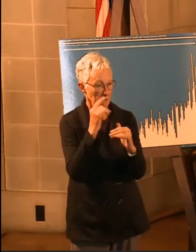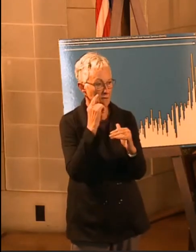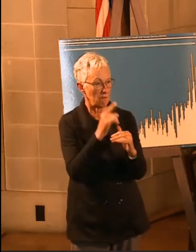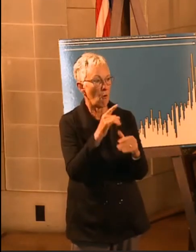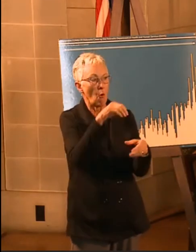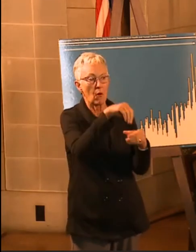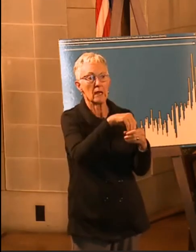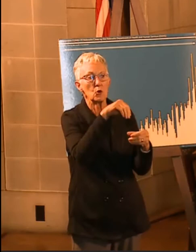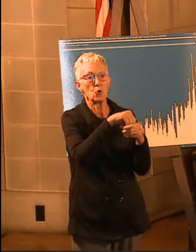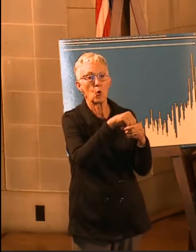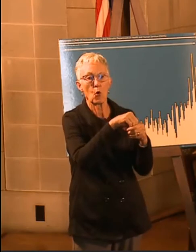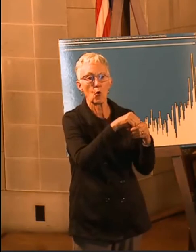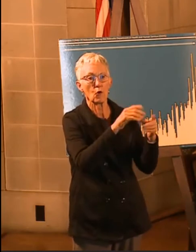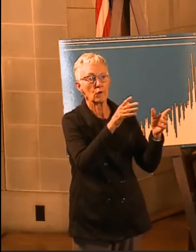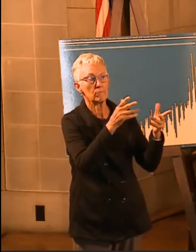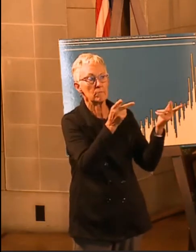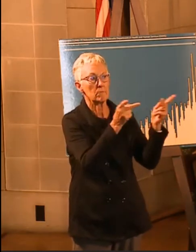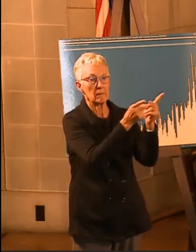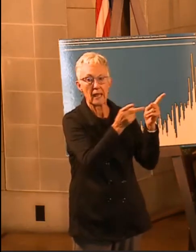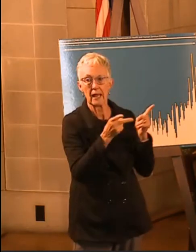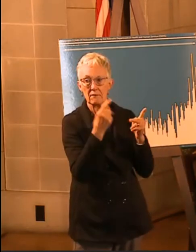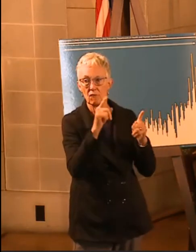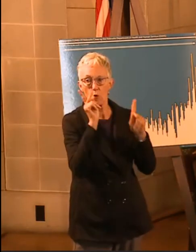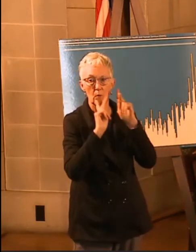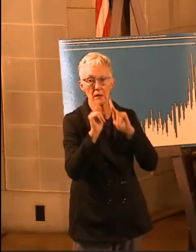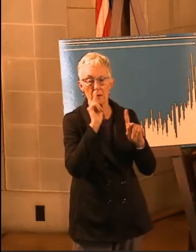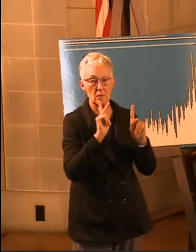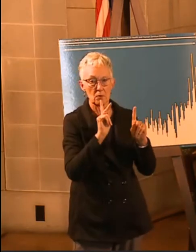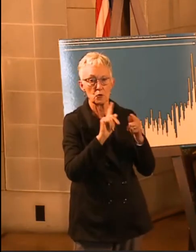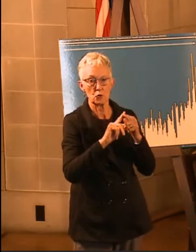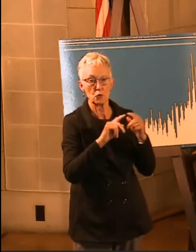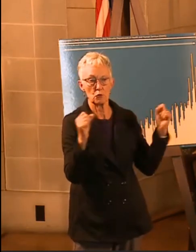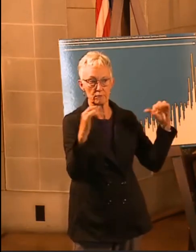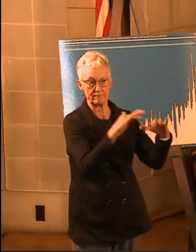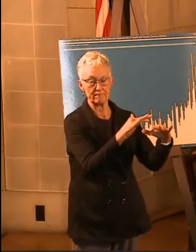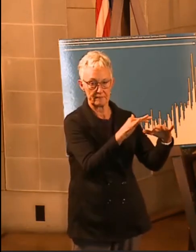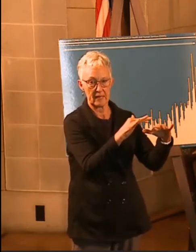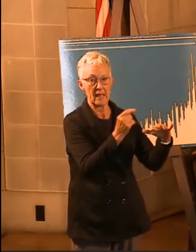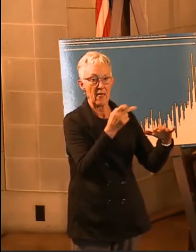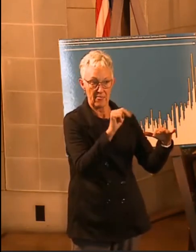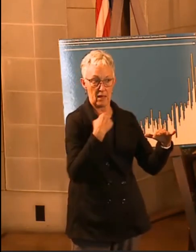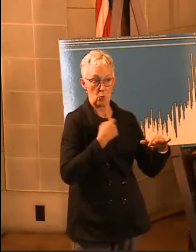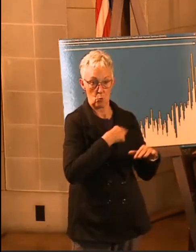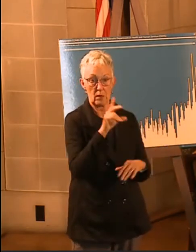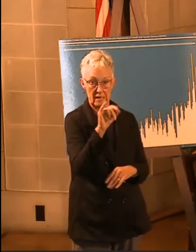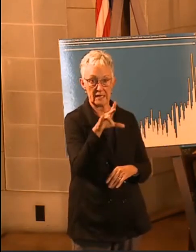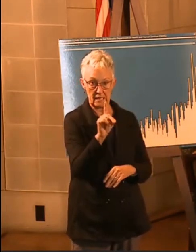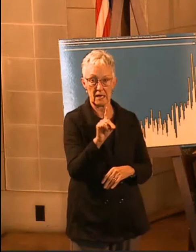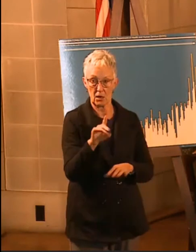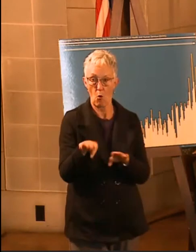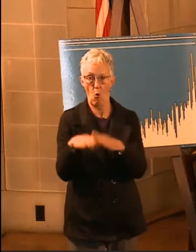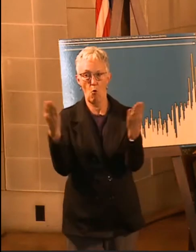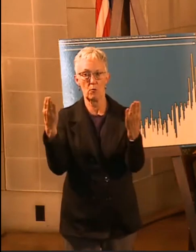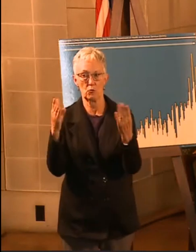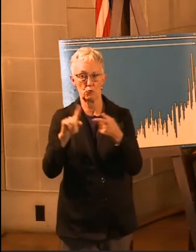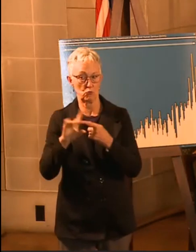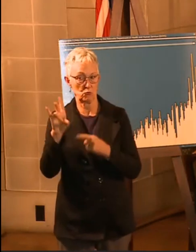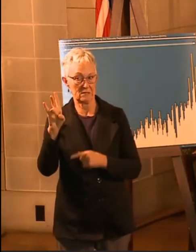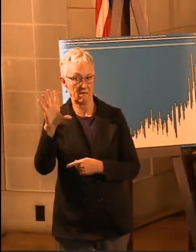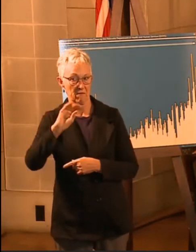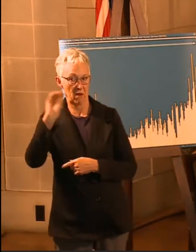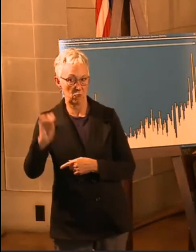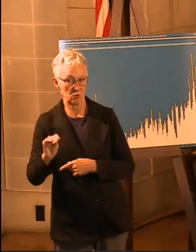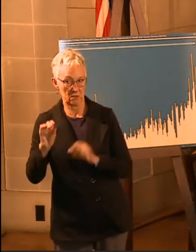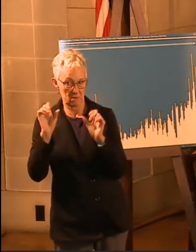venues. We are going to change that 75% to 50% the way it was in Phase 3. And